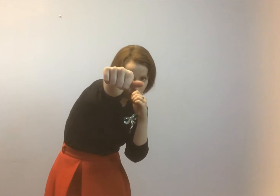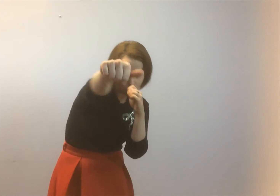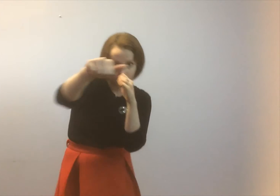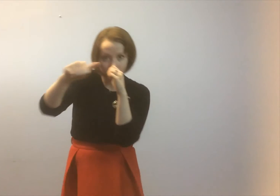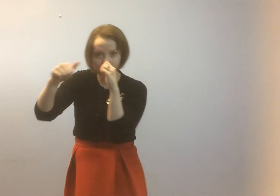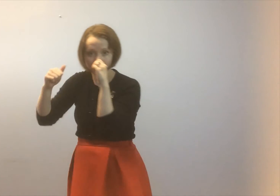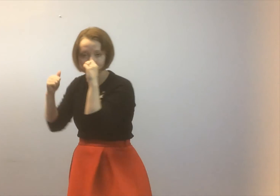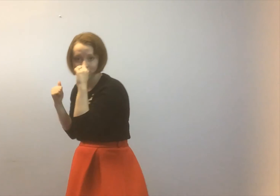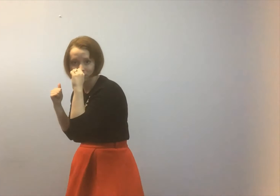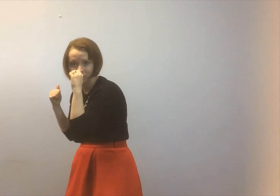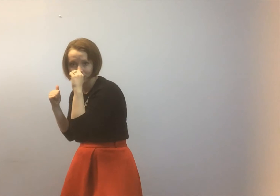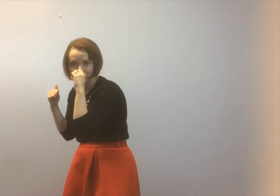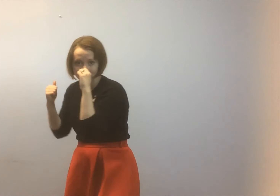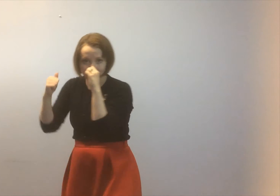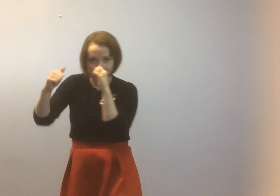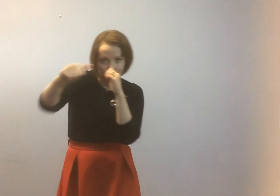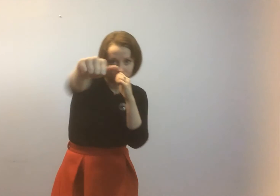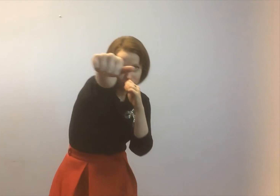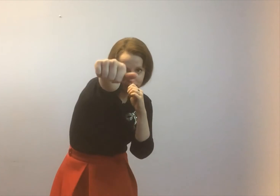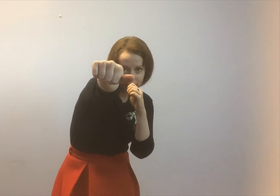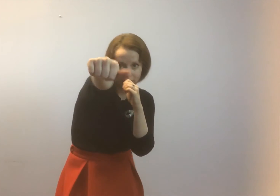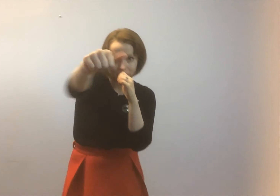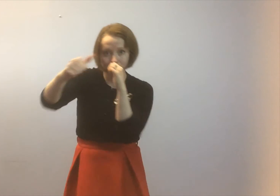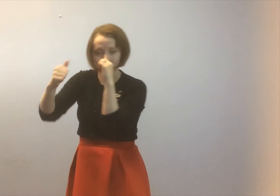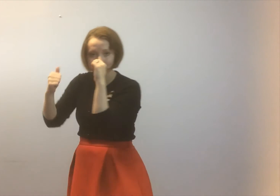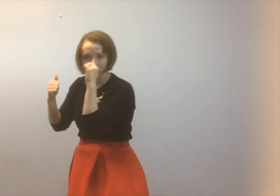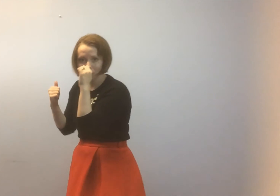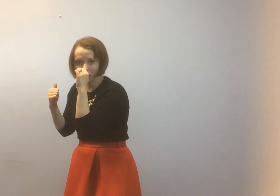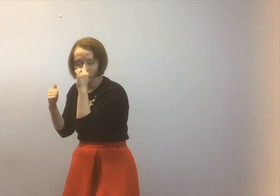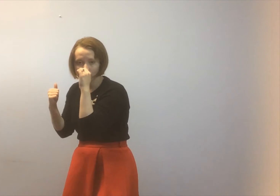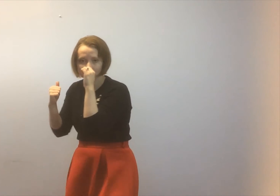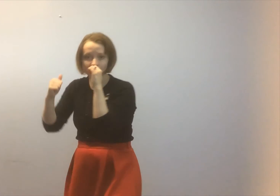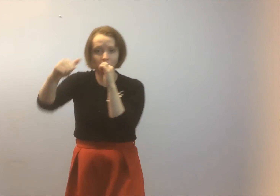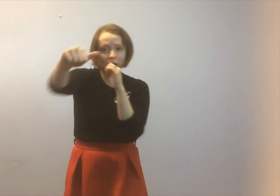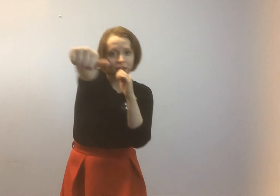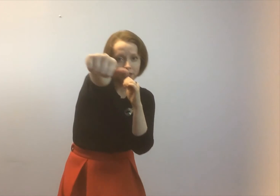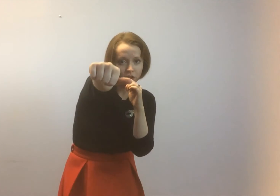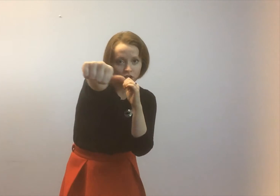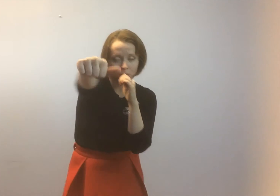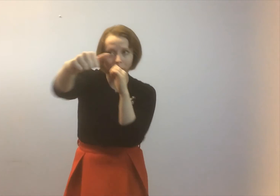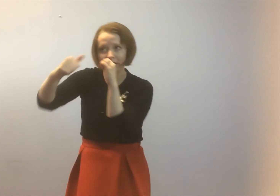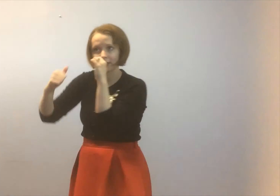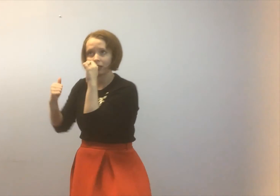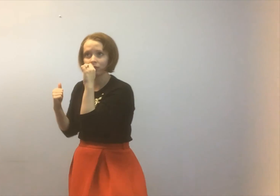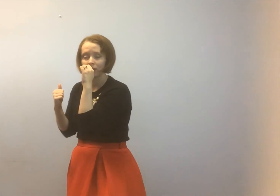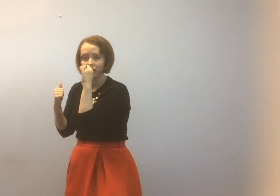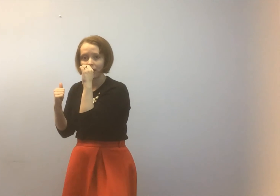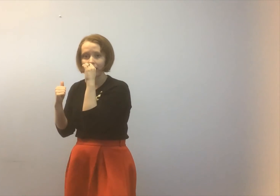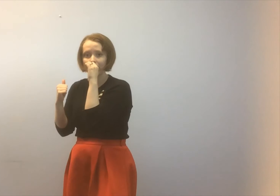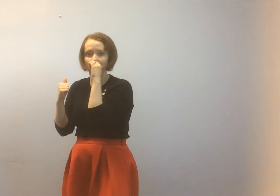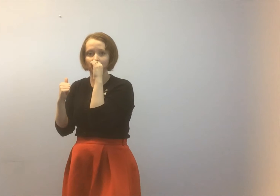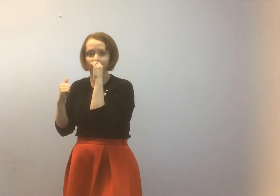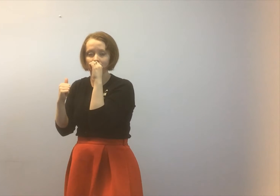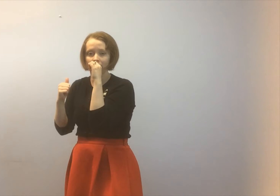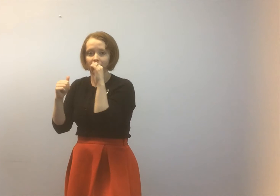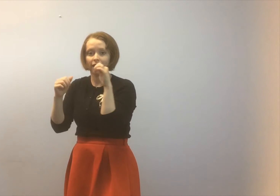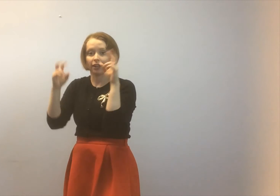forward just like that and when I'm shadow boxing just by myself I aim at a